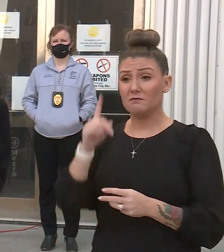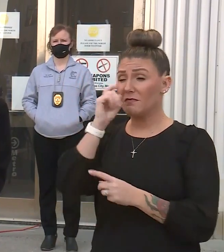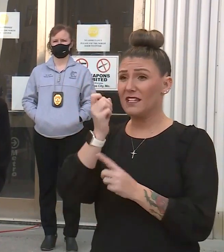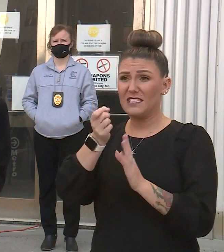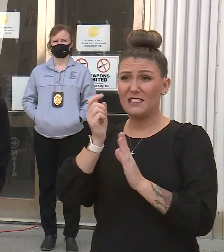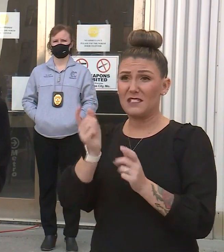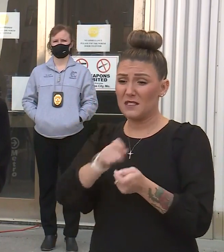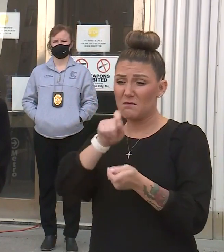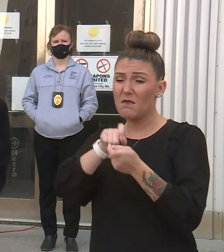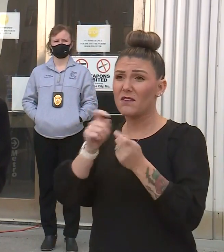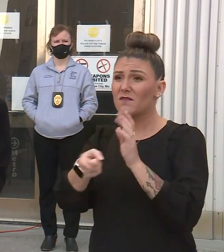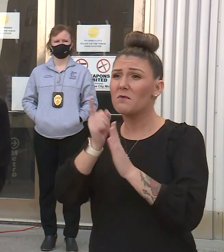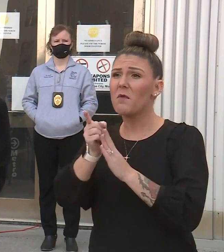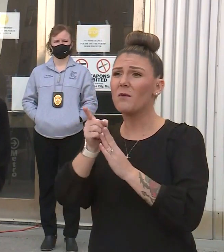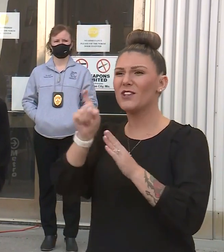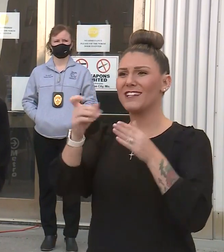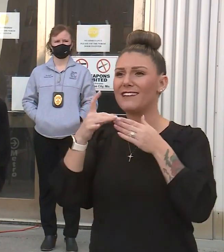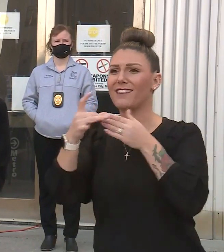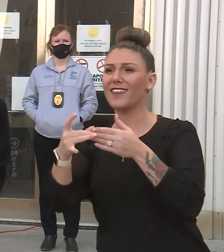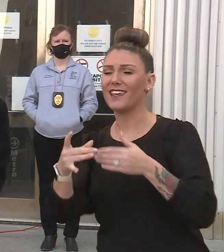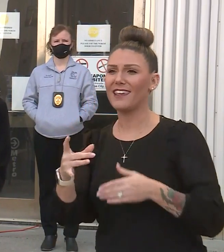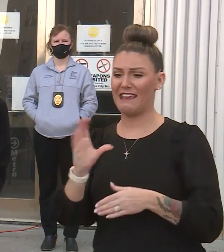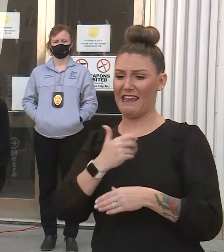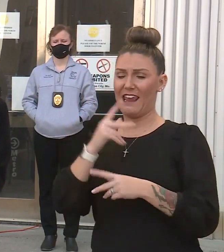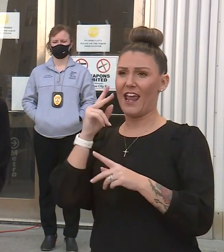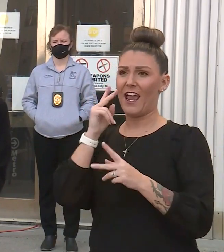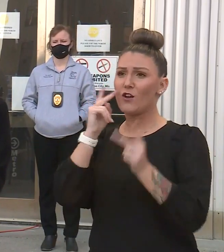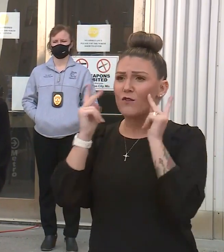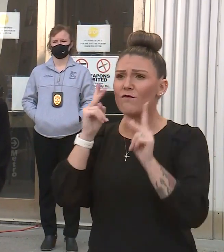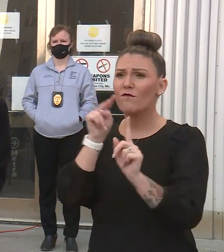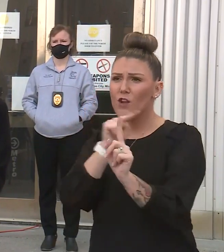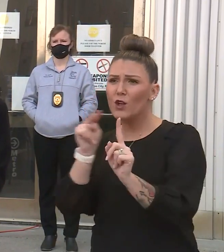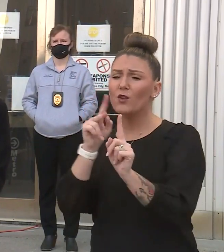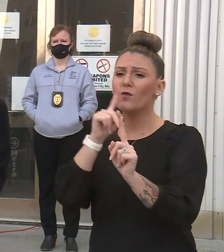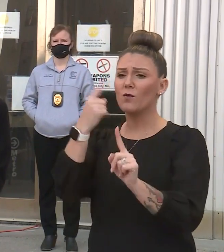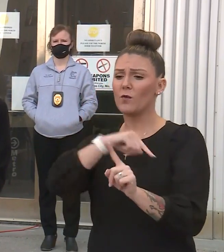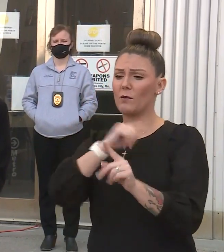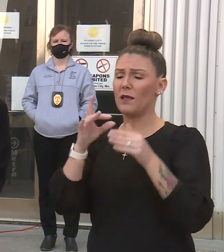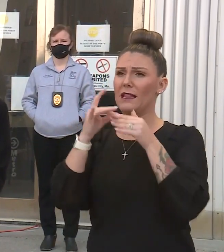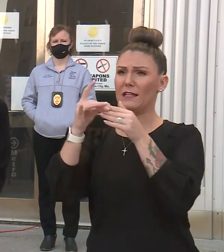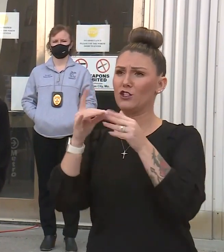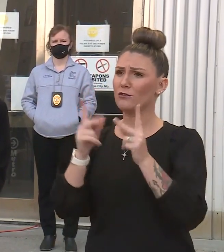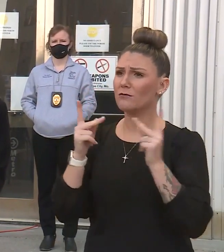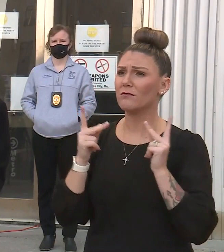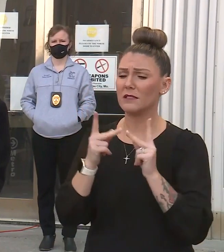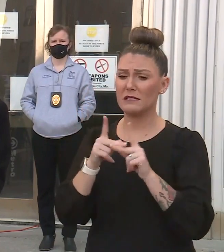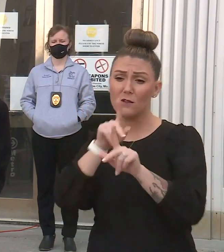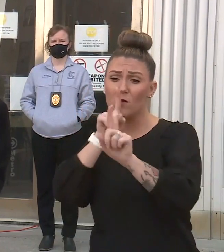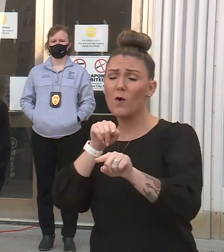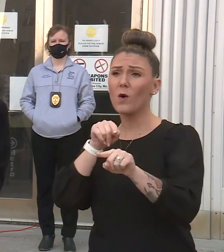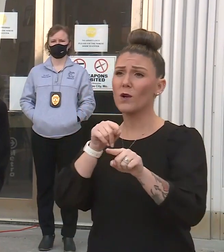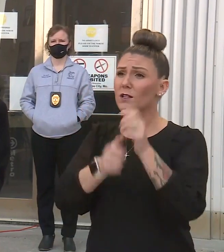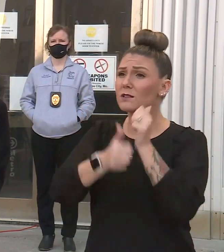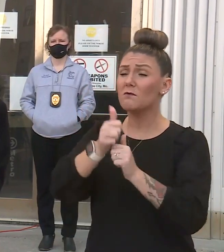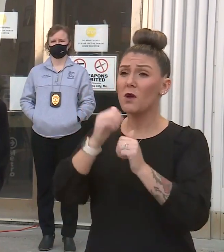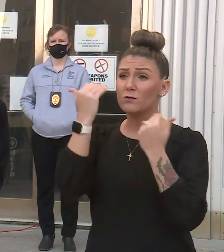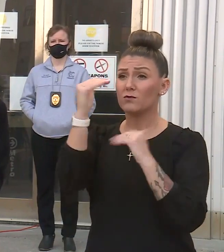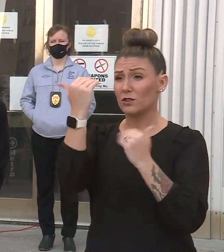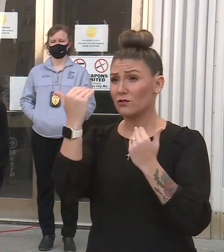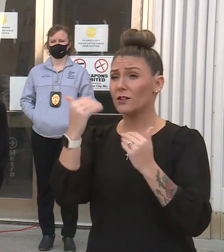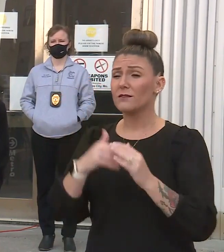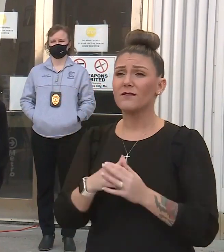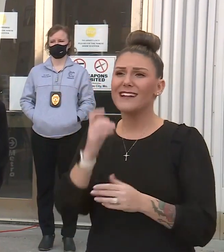certain point, you have to lead as well. It's our view that Kansas City will be in a leadership position with having orders that at least at this point will be the most restrictive,